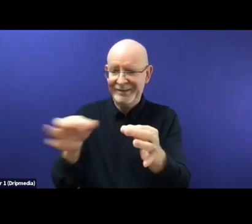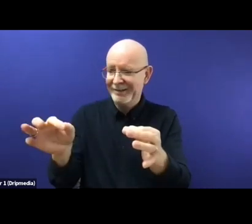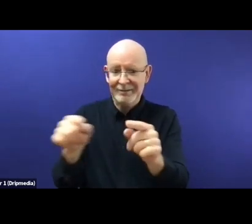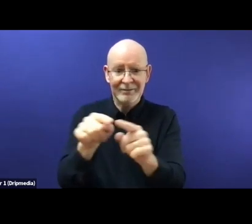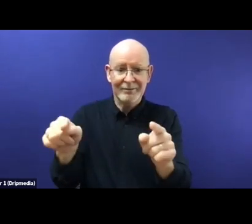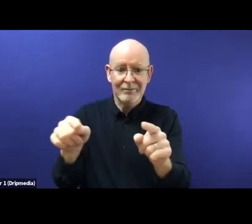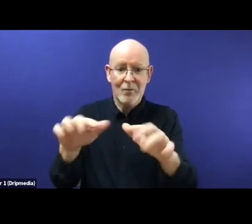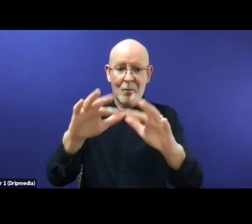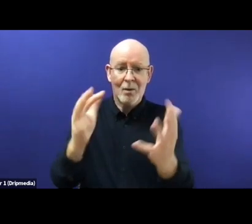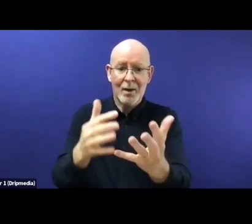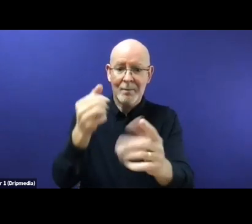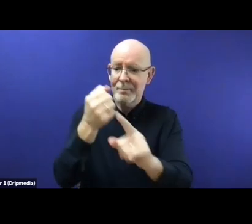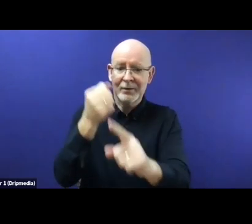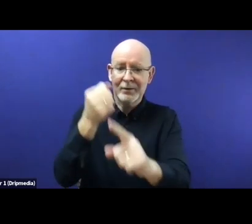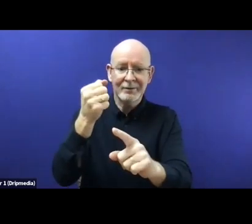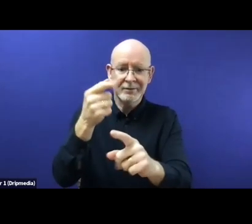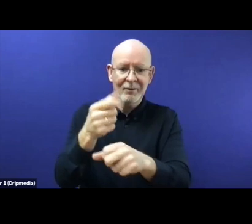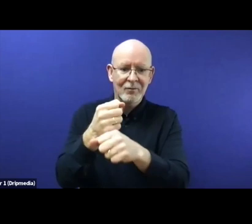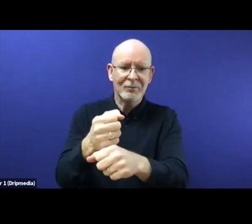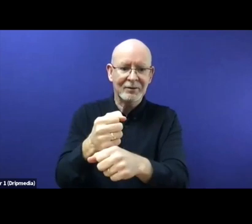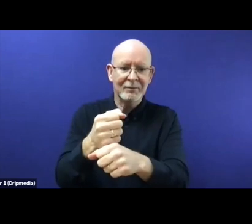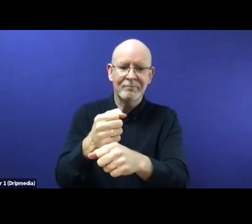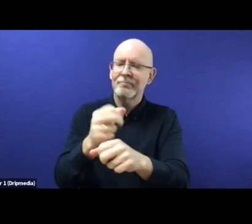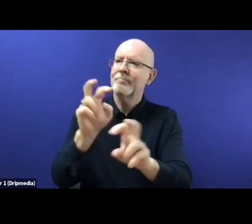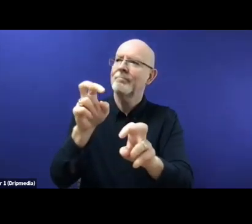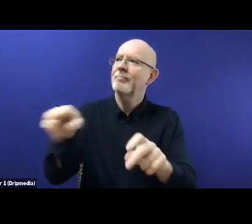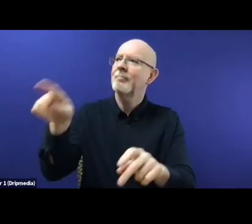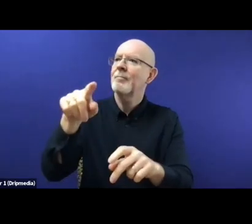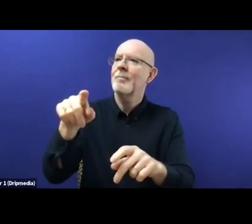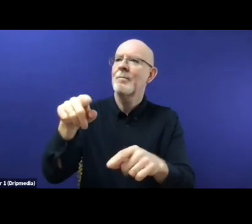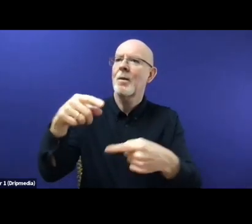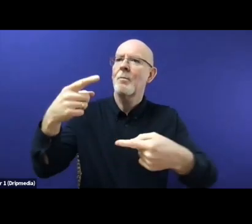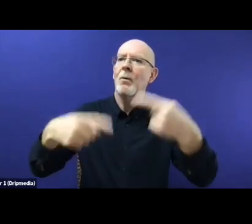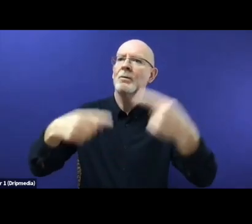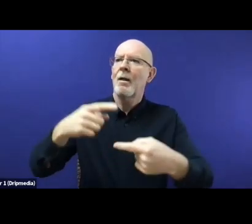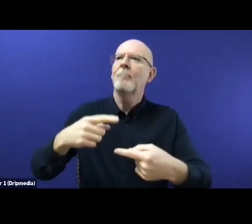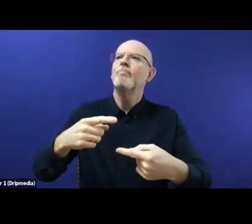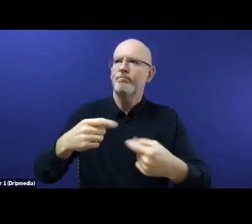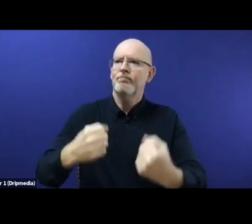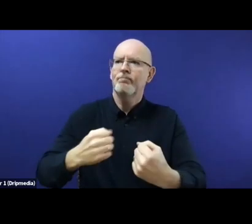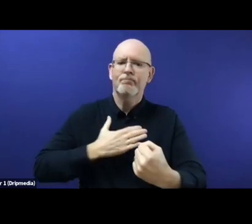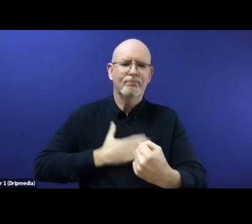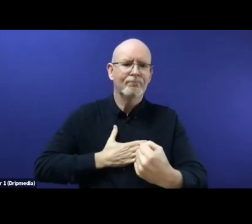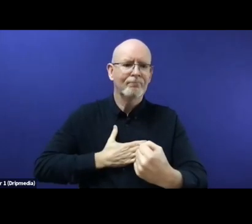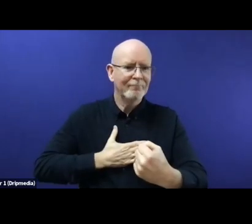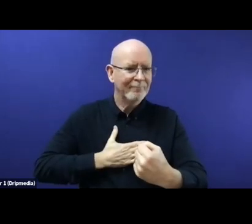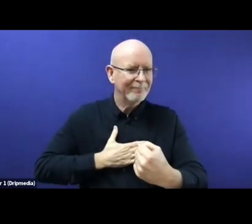host countries. So when you read the sentence, you will understand that the Compact is about offering better protection to refugees,